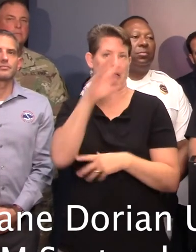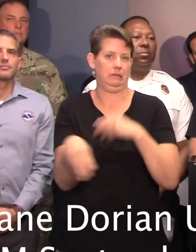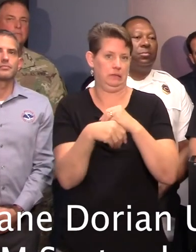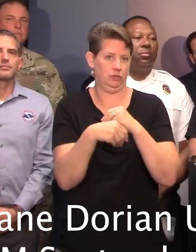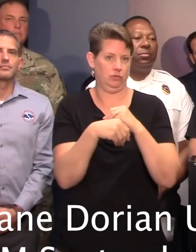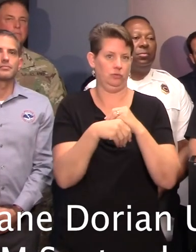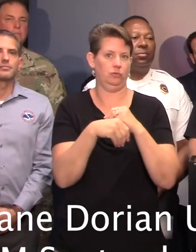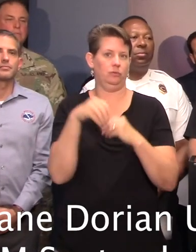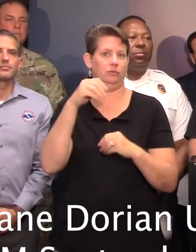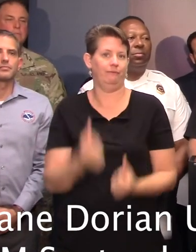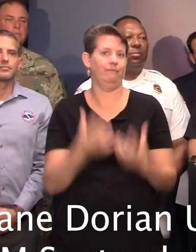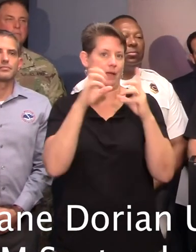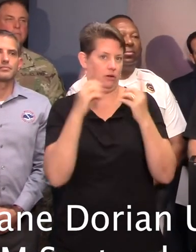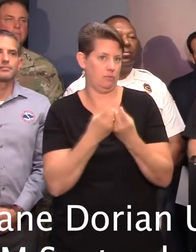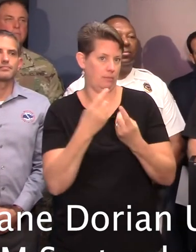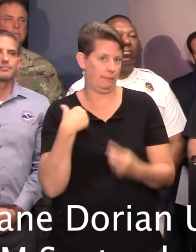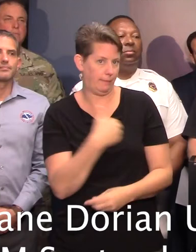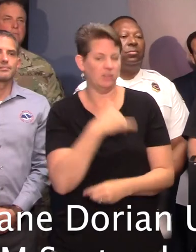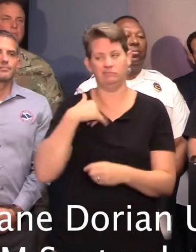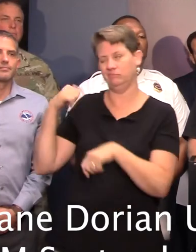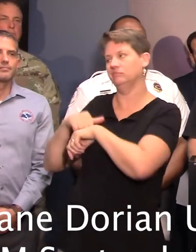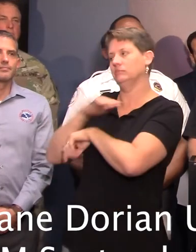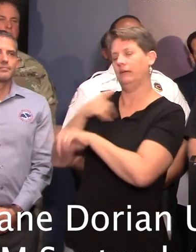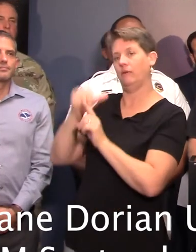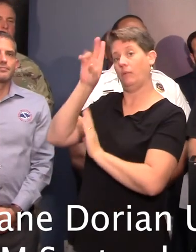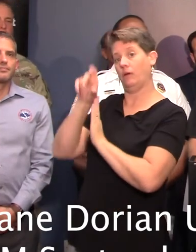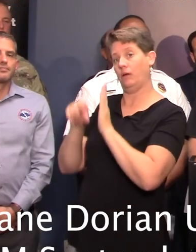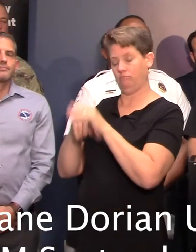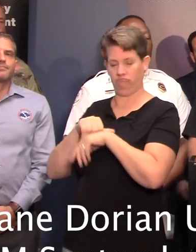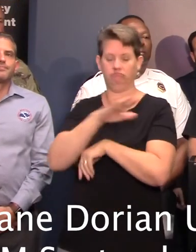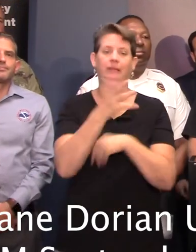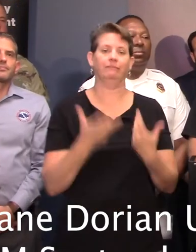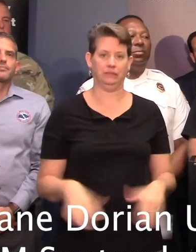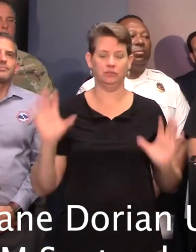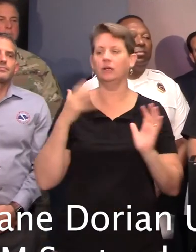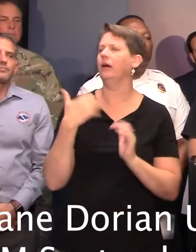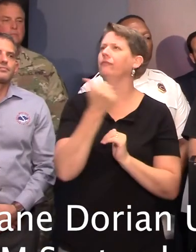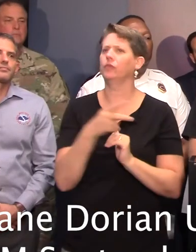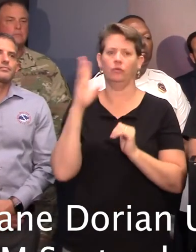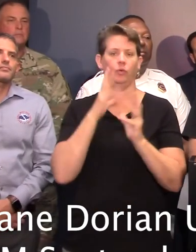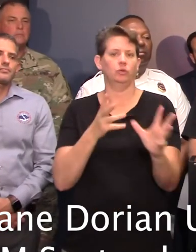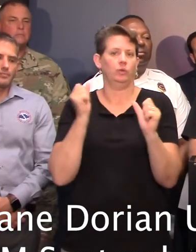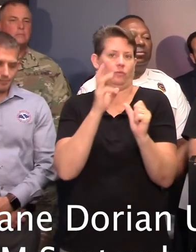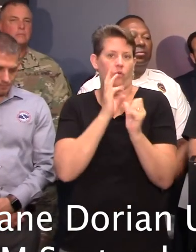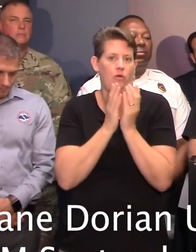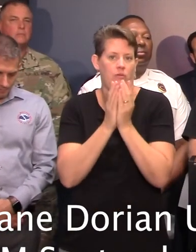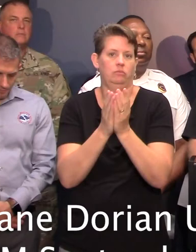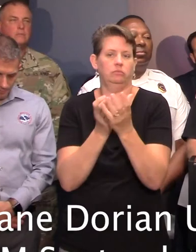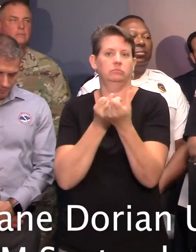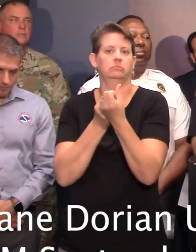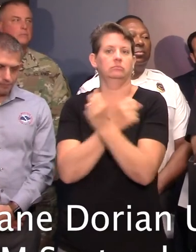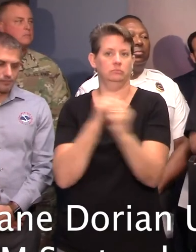an upstate fire department, and we've also received a few requests for swift water rescue teams to support some coastal